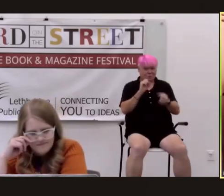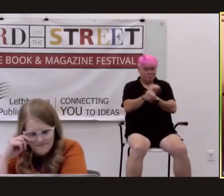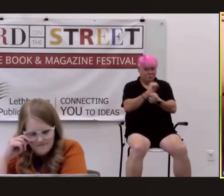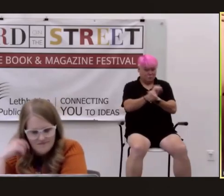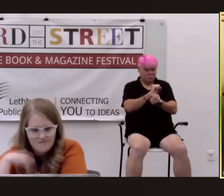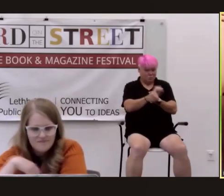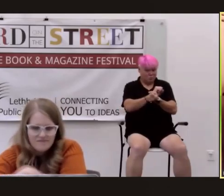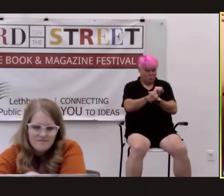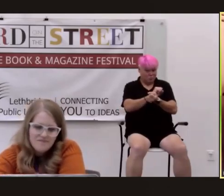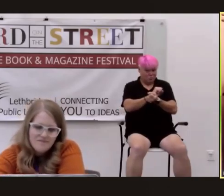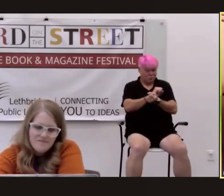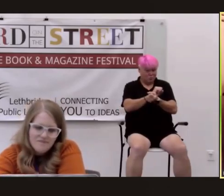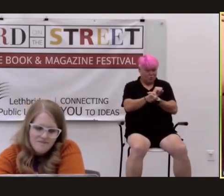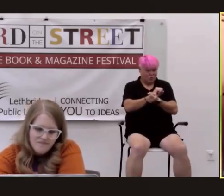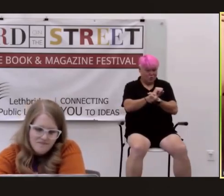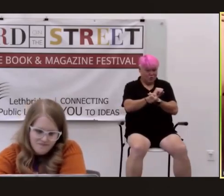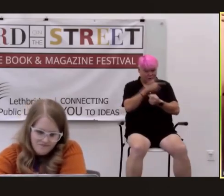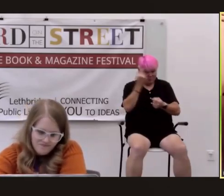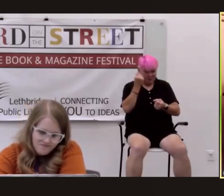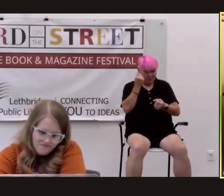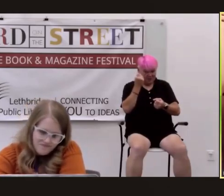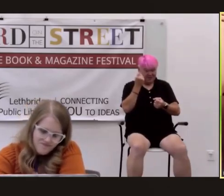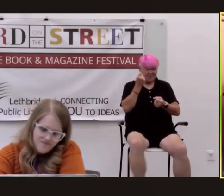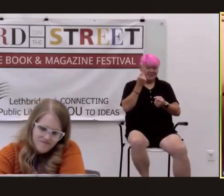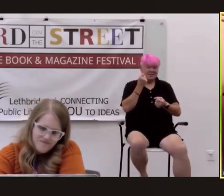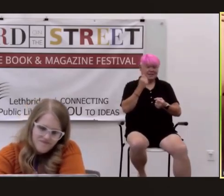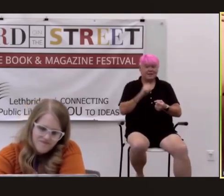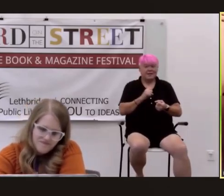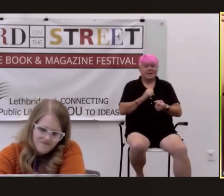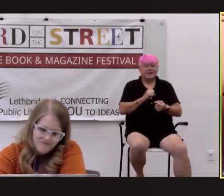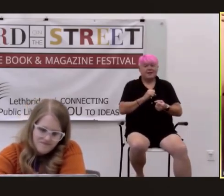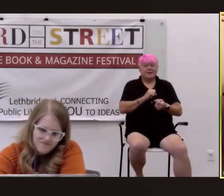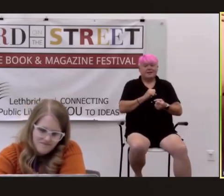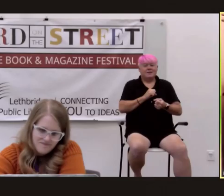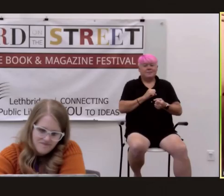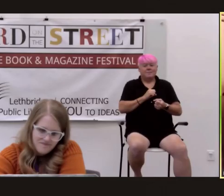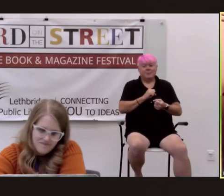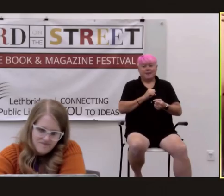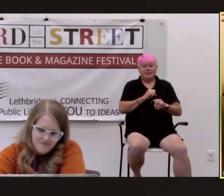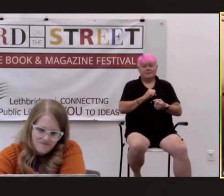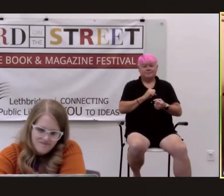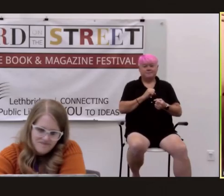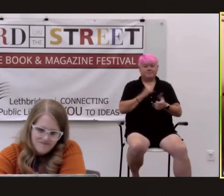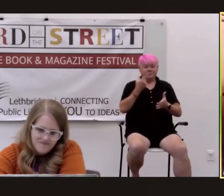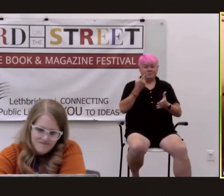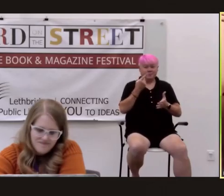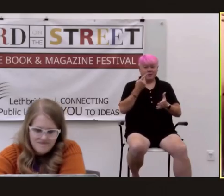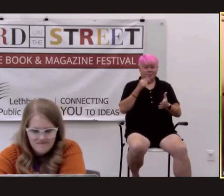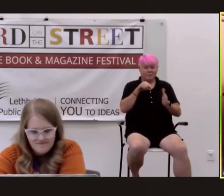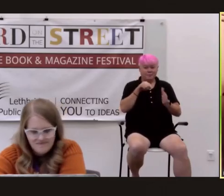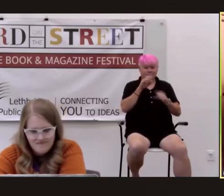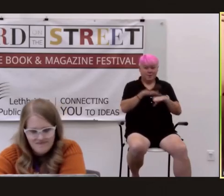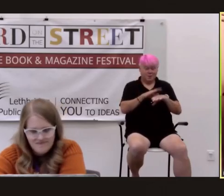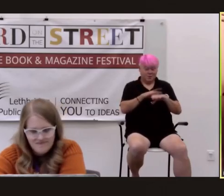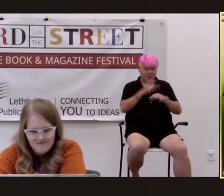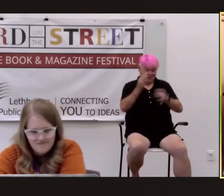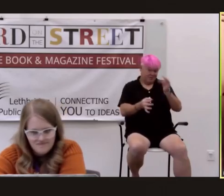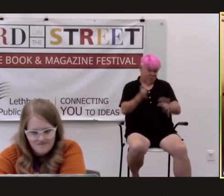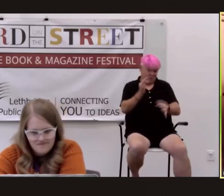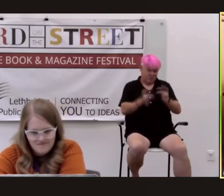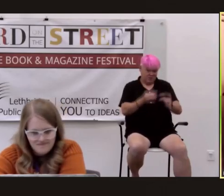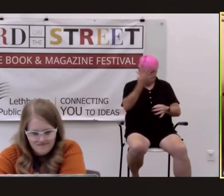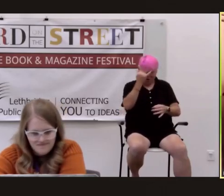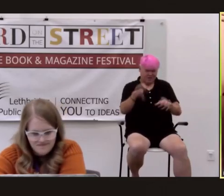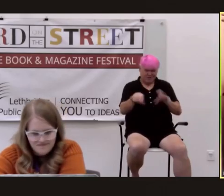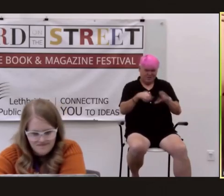-esque hearings that i alluded to and when he was being grilled by the prosecutor on the witness stand why did you do that